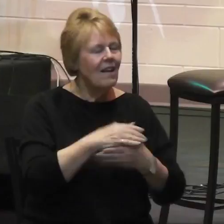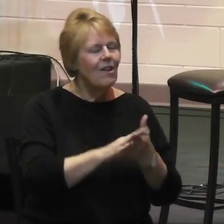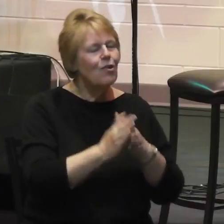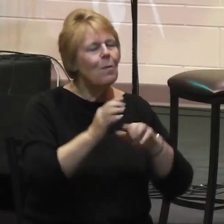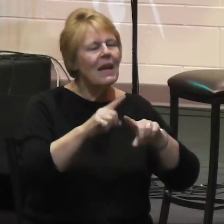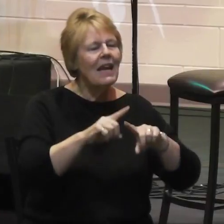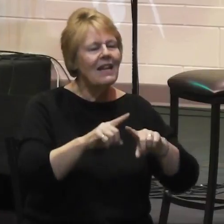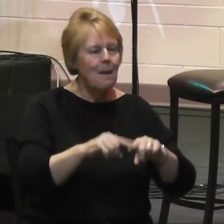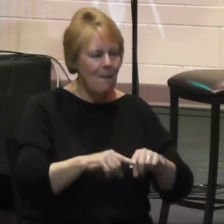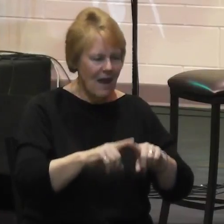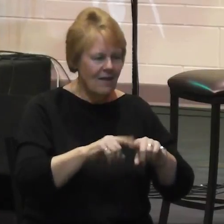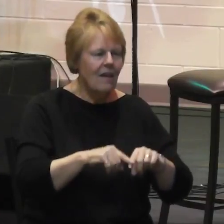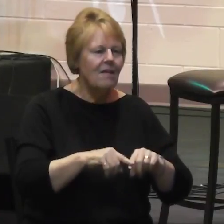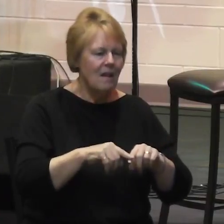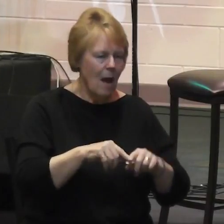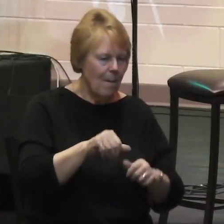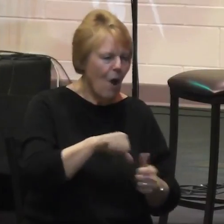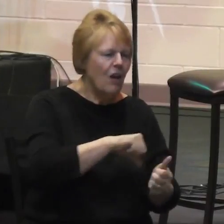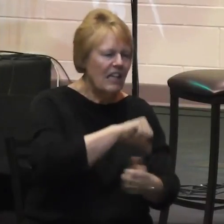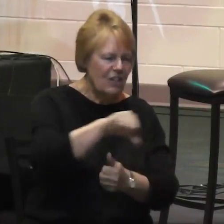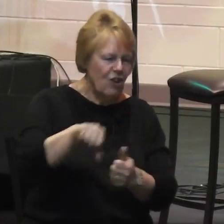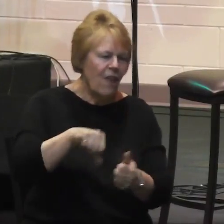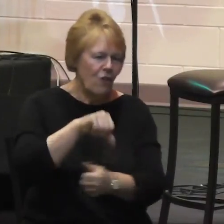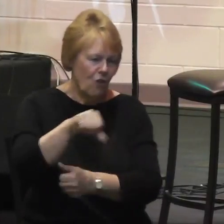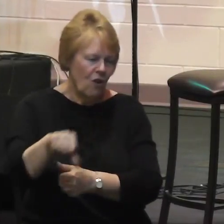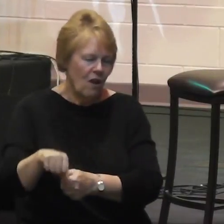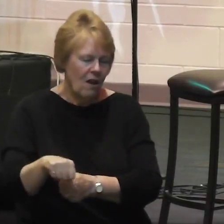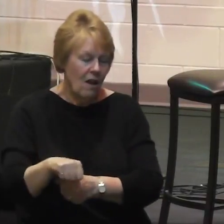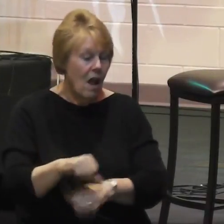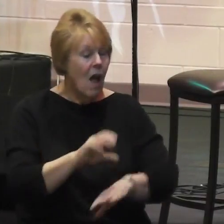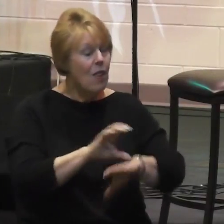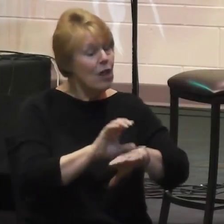The church must know who their master is